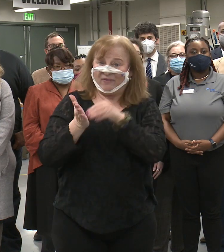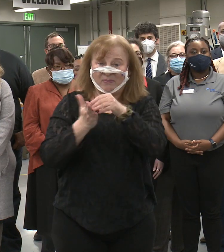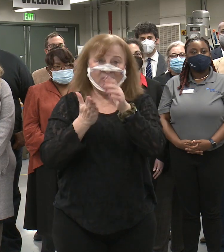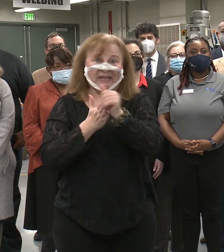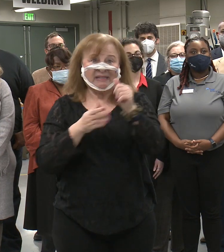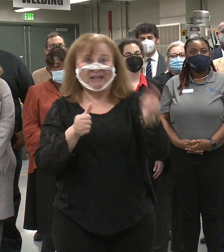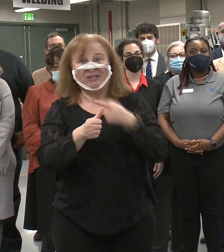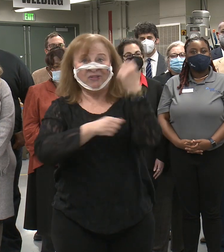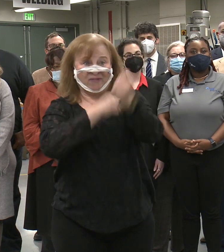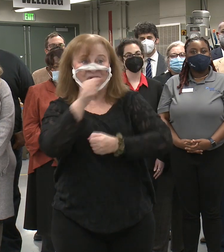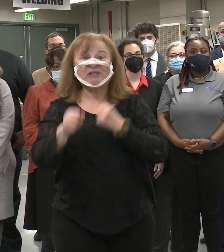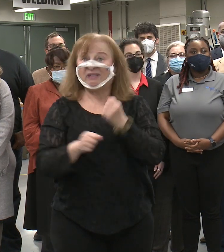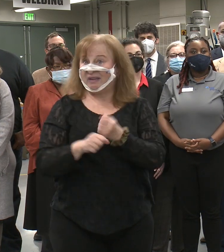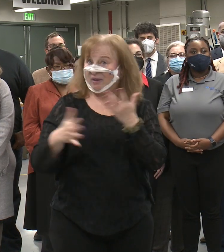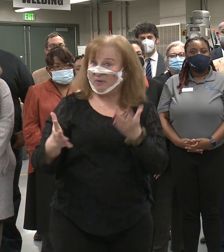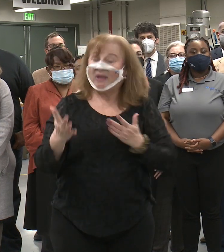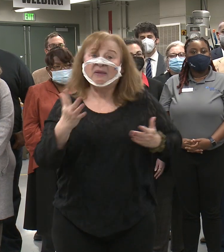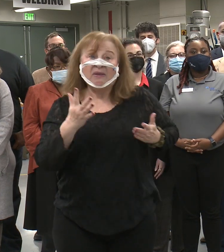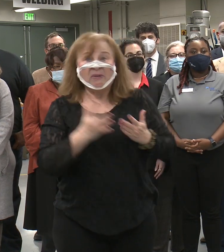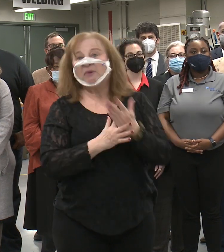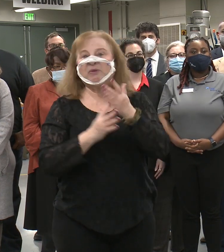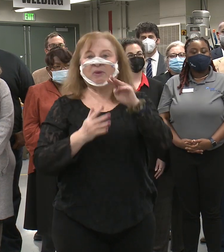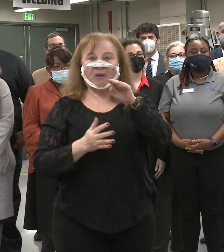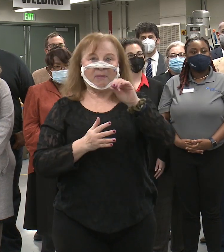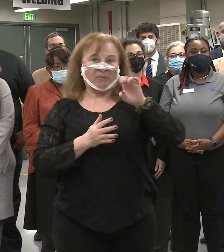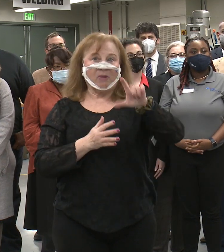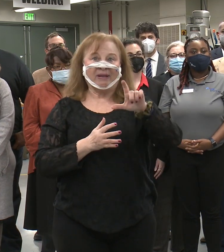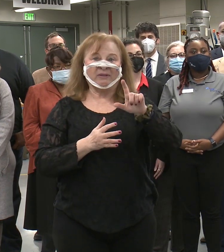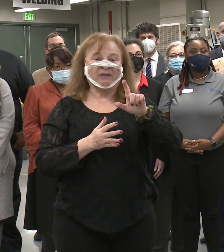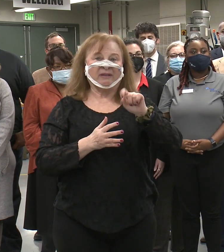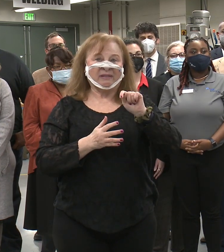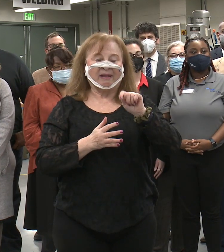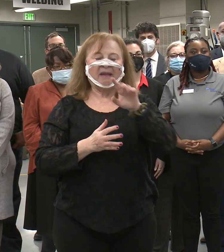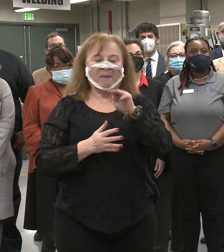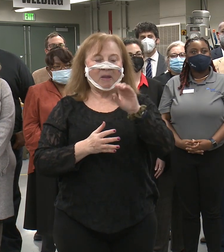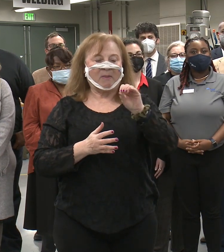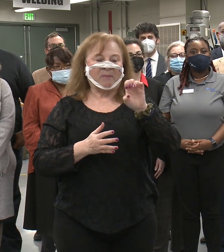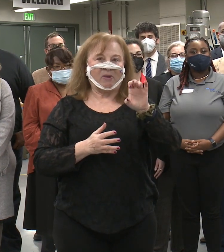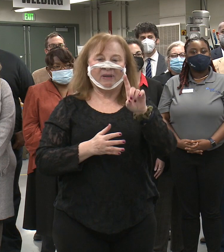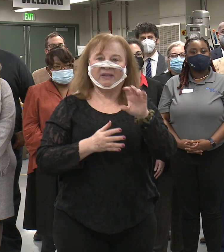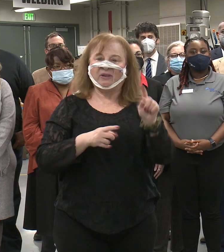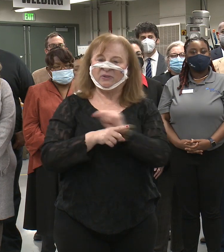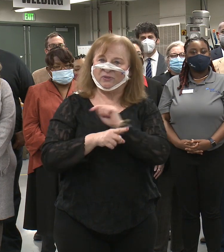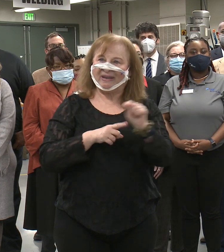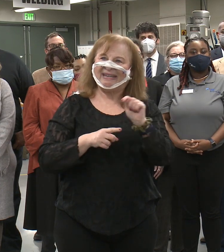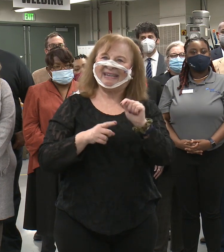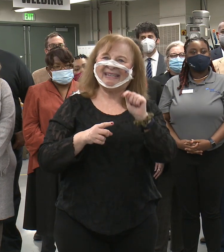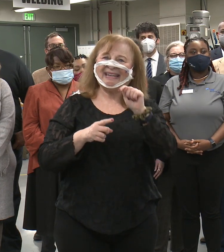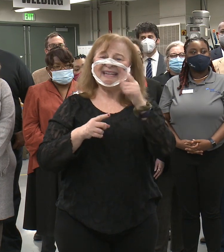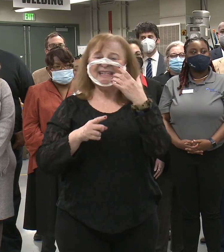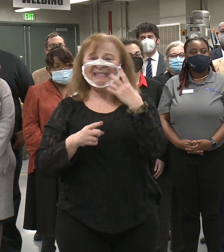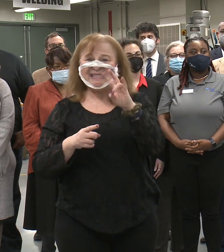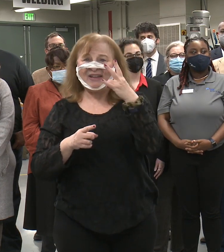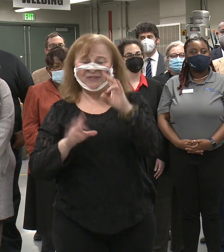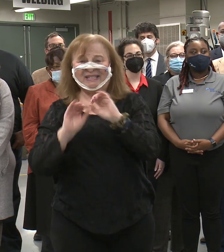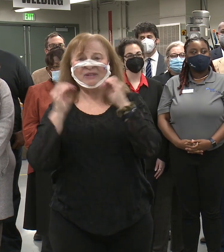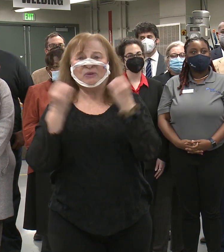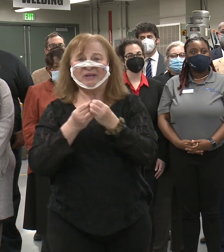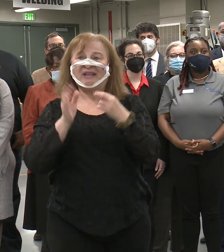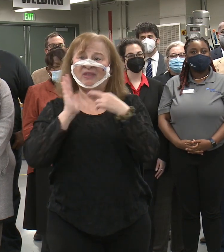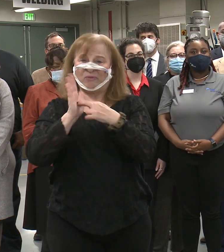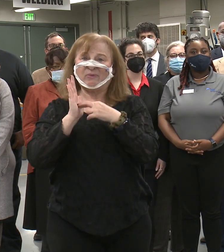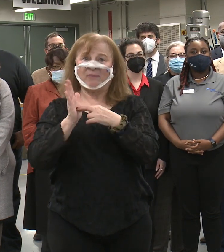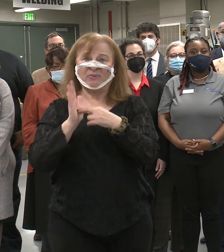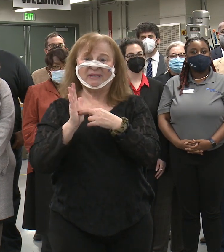in the first year alone. through a MOAD train-up invested in 17 organizations that represent